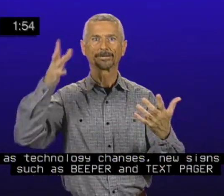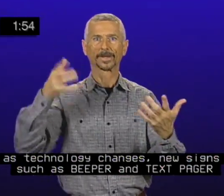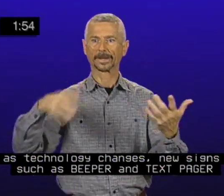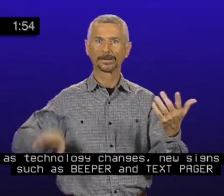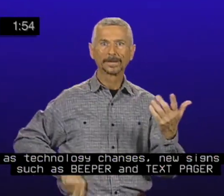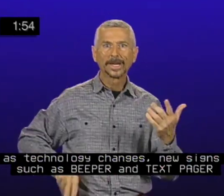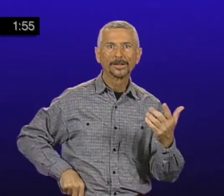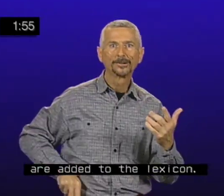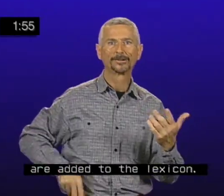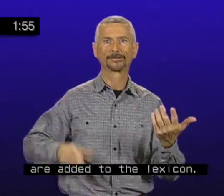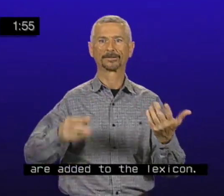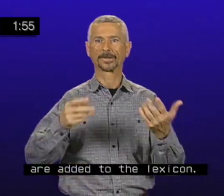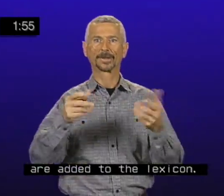pager are added to the lexicon.